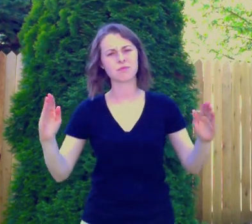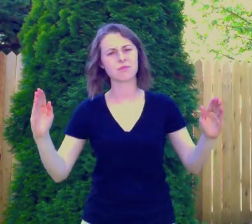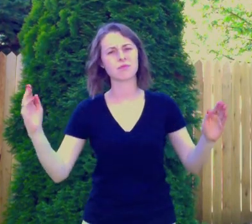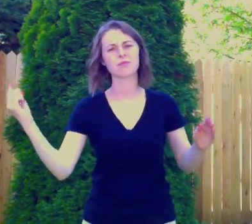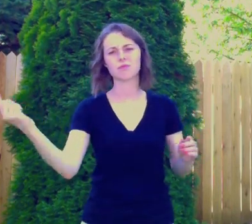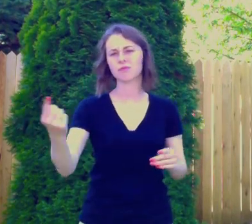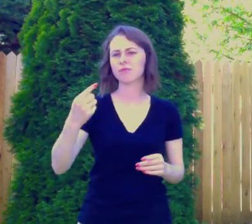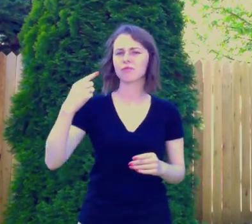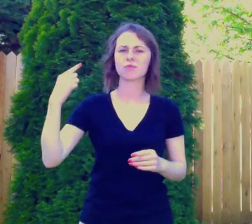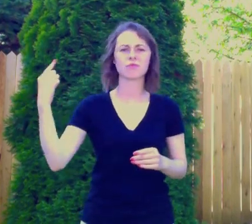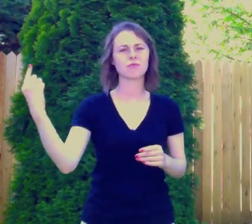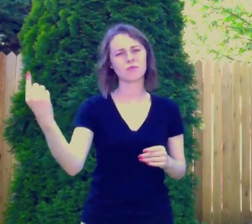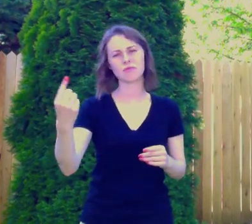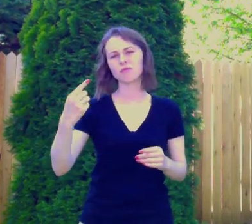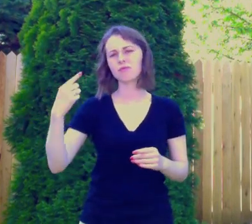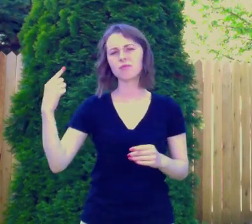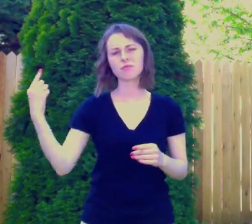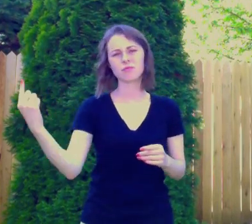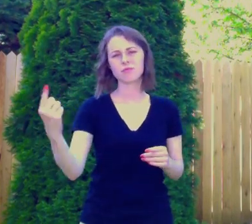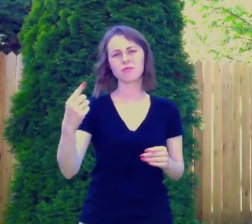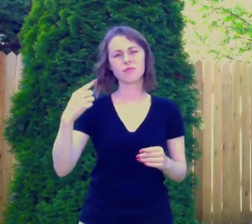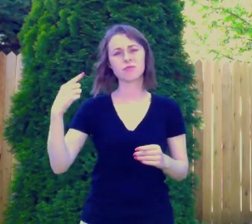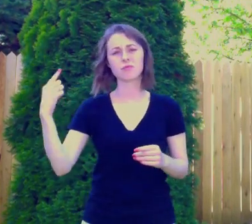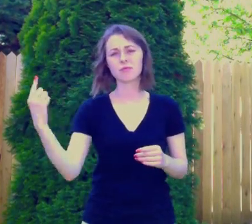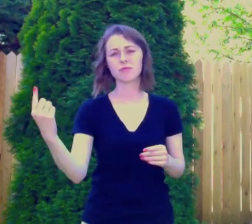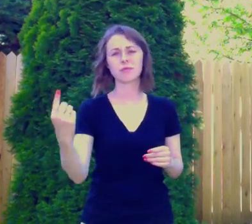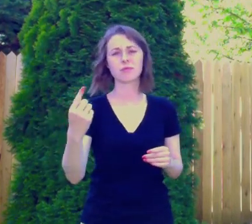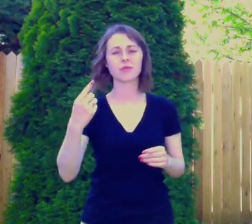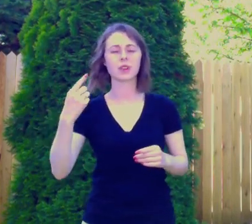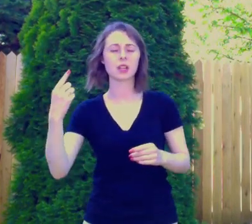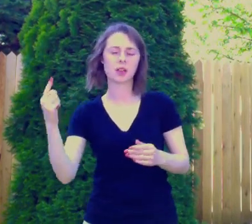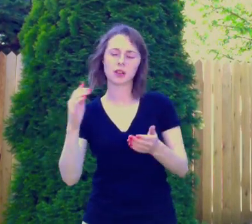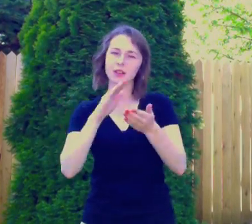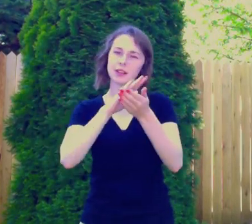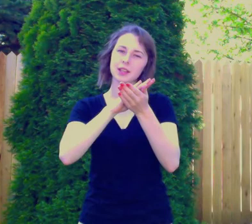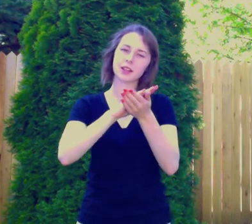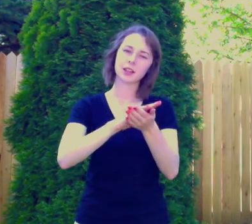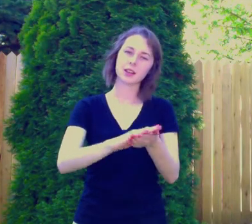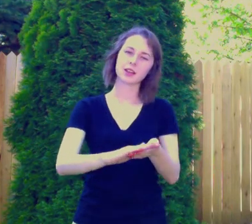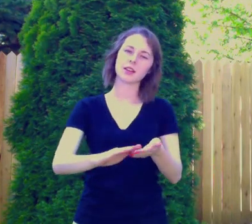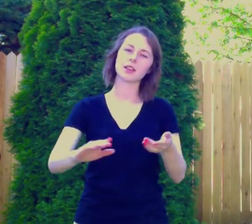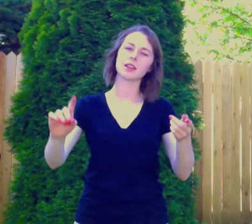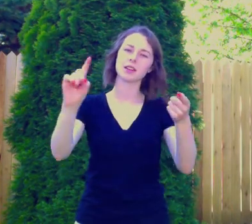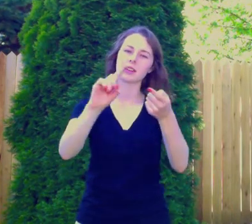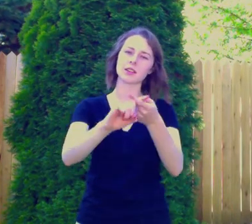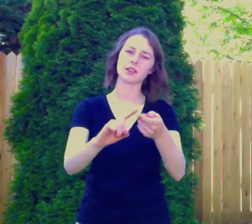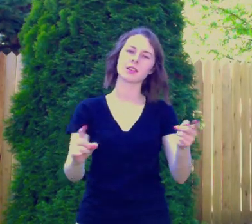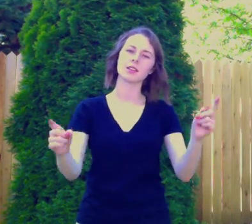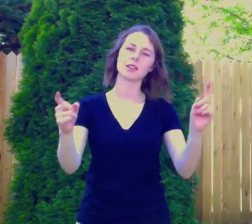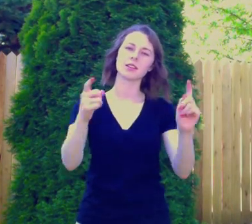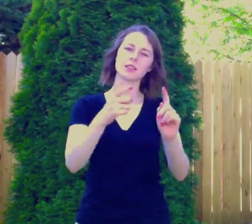day after day Words of kindness